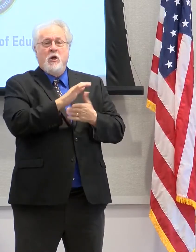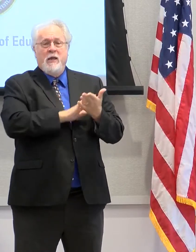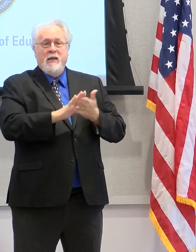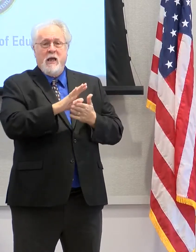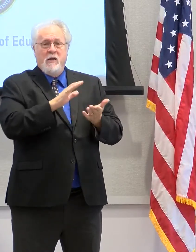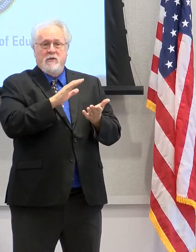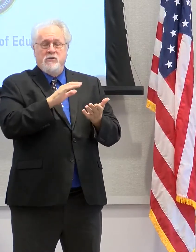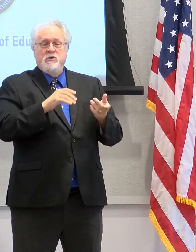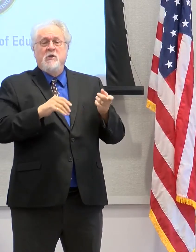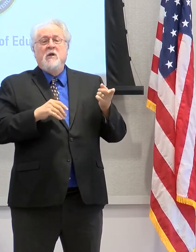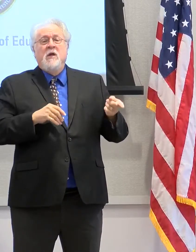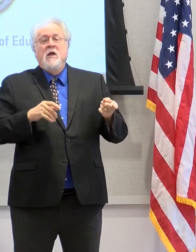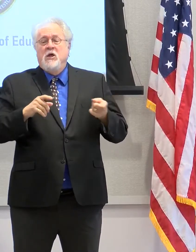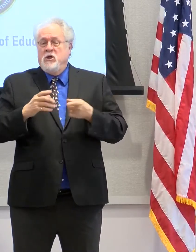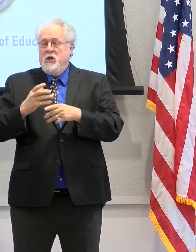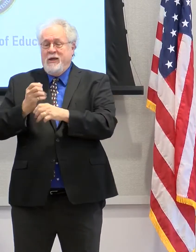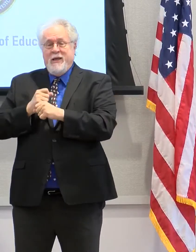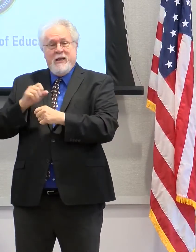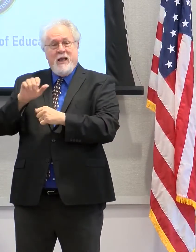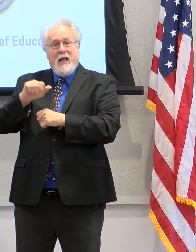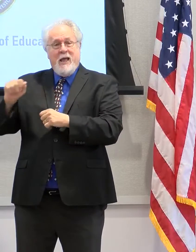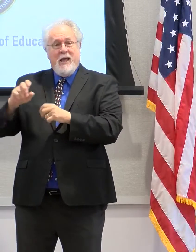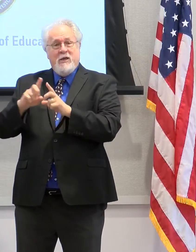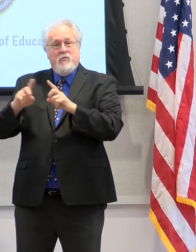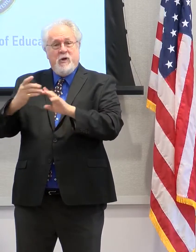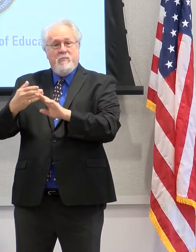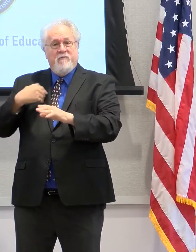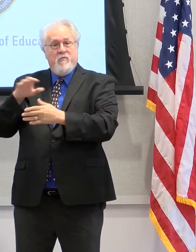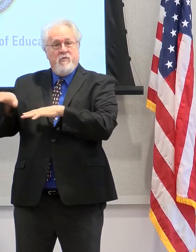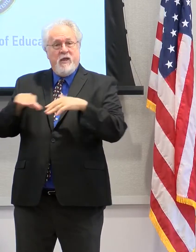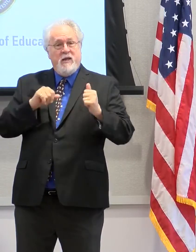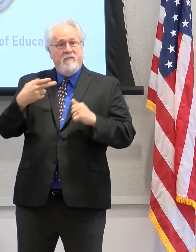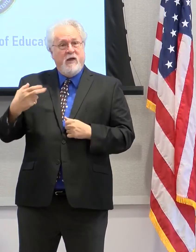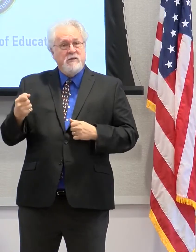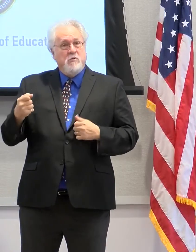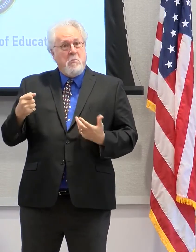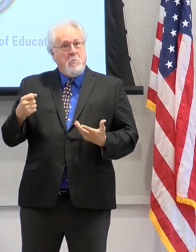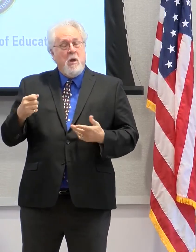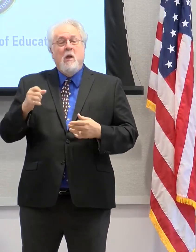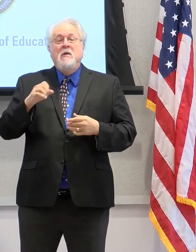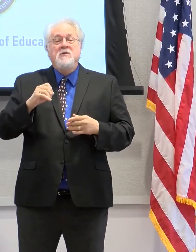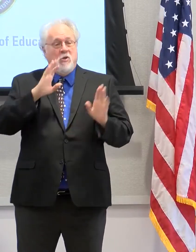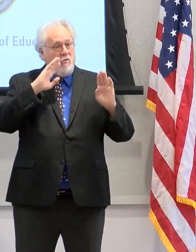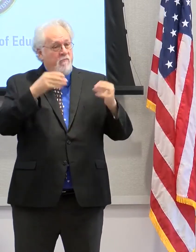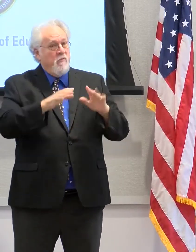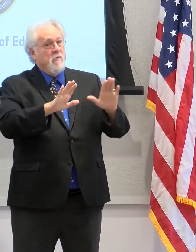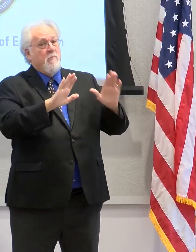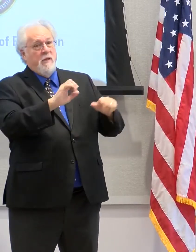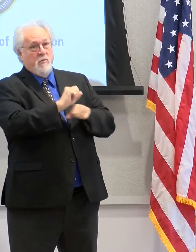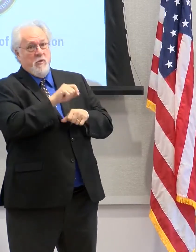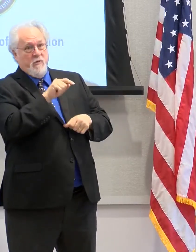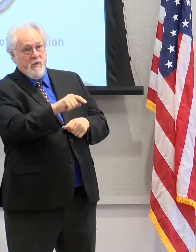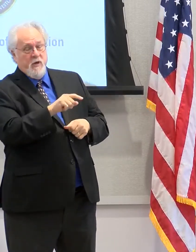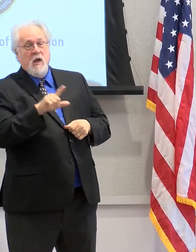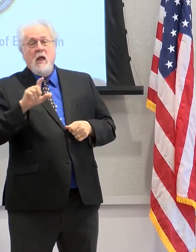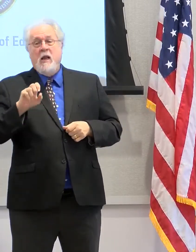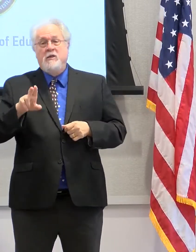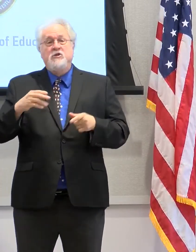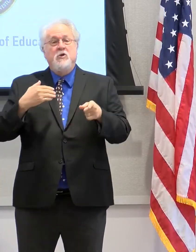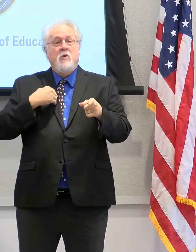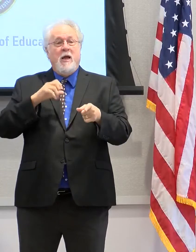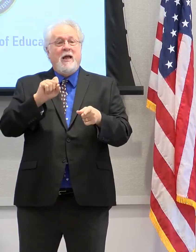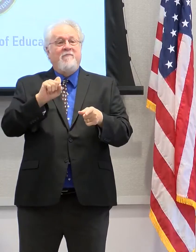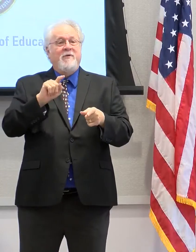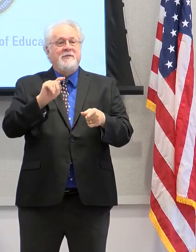students an opportunity to get an associate's degree before they even leave high school. So, we're focused on some amazing work there. At LSU, we have our